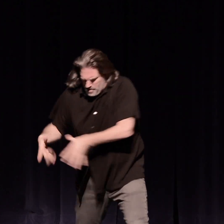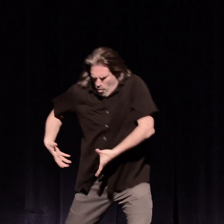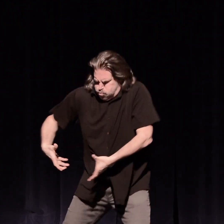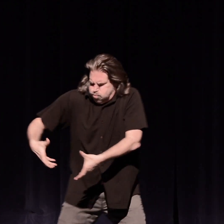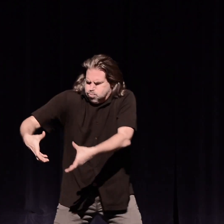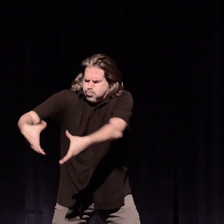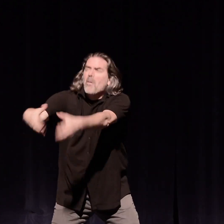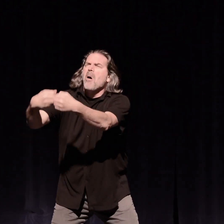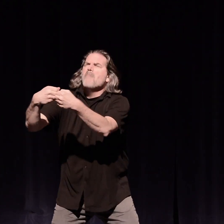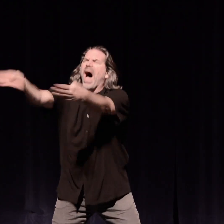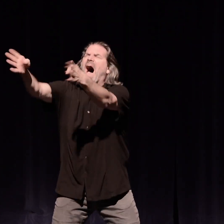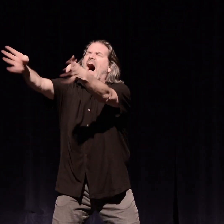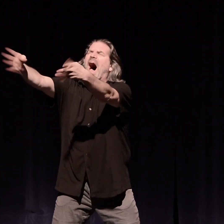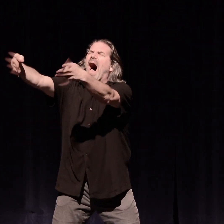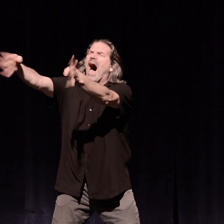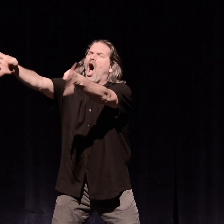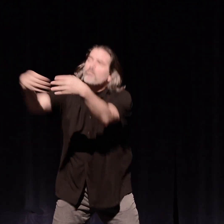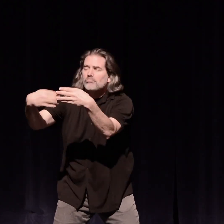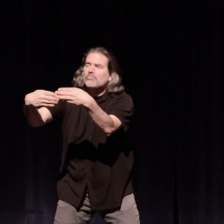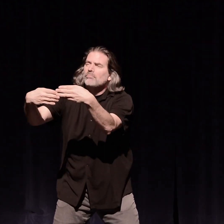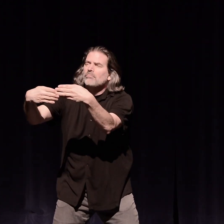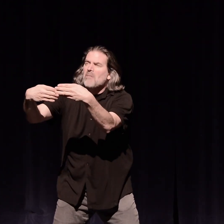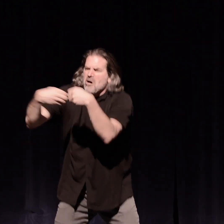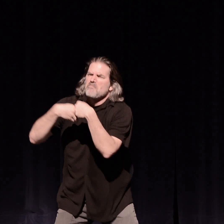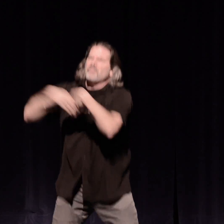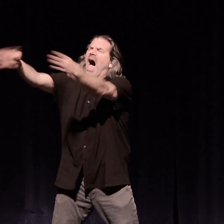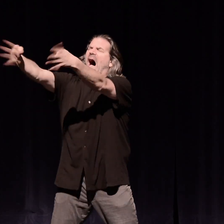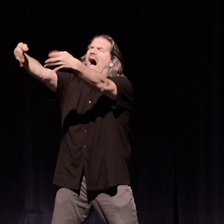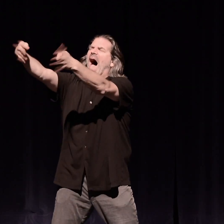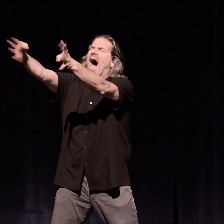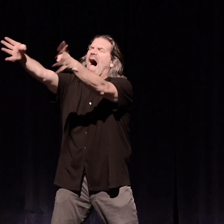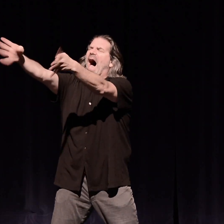cannons they're belching out, they're belching out.